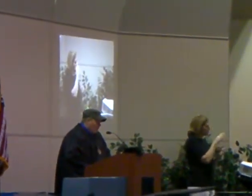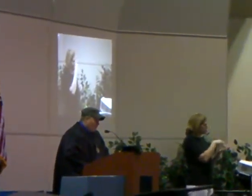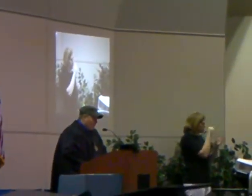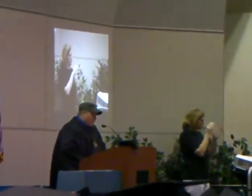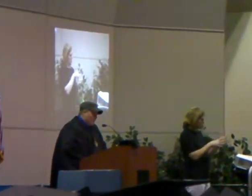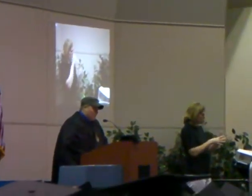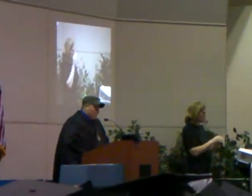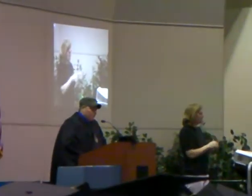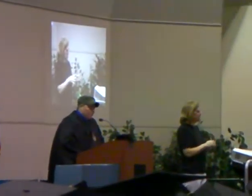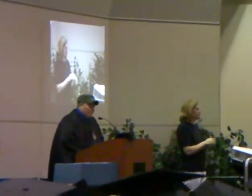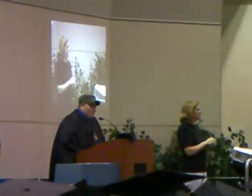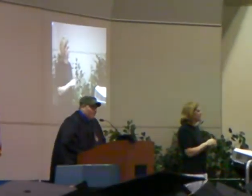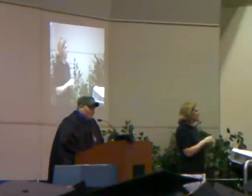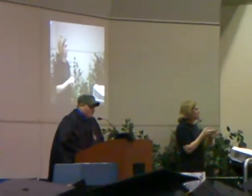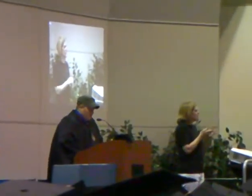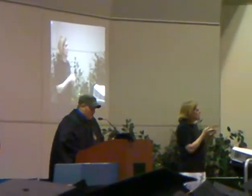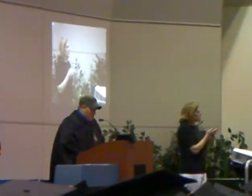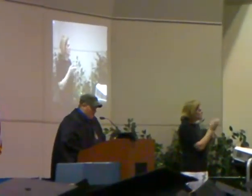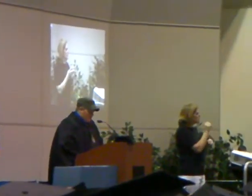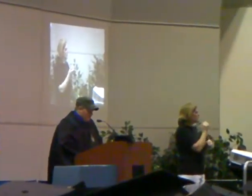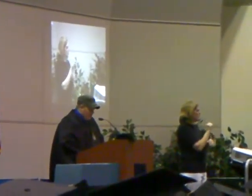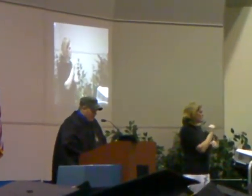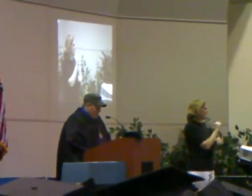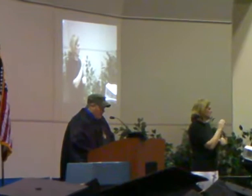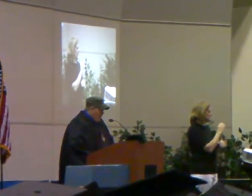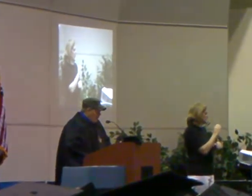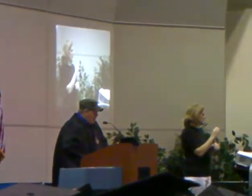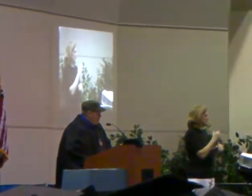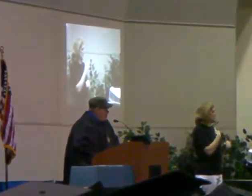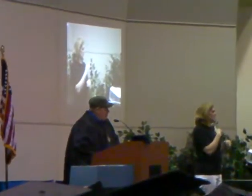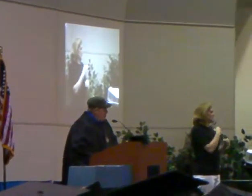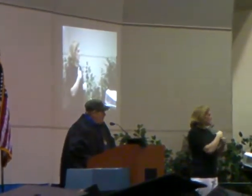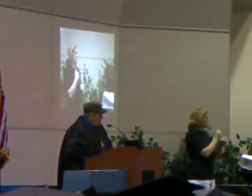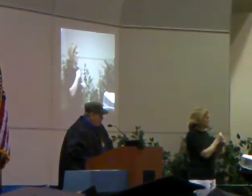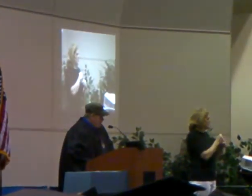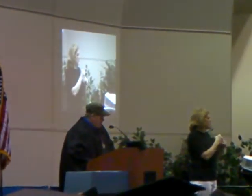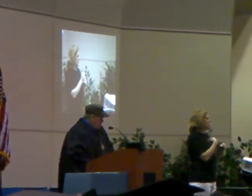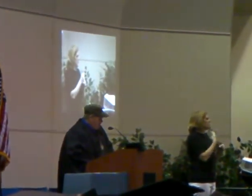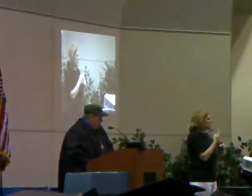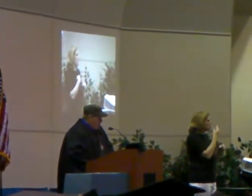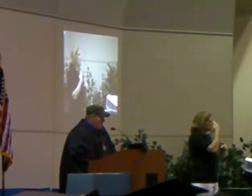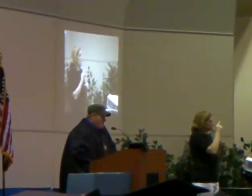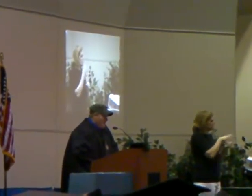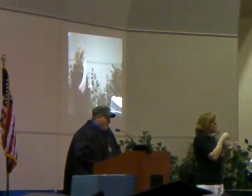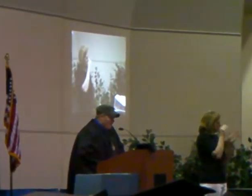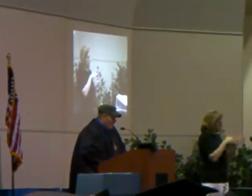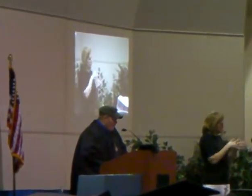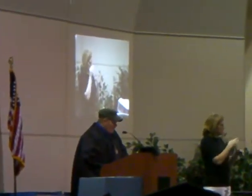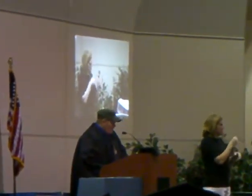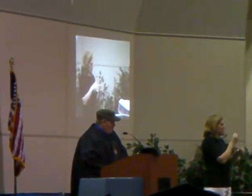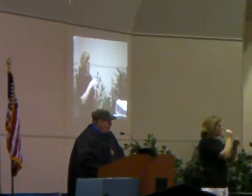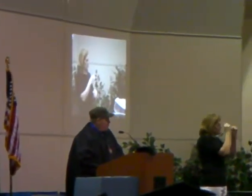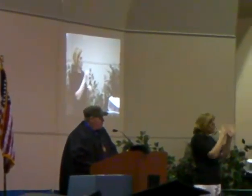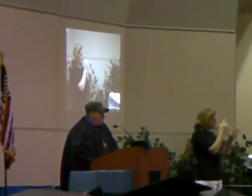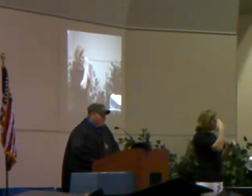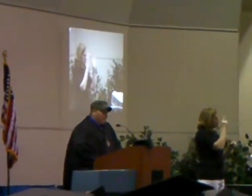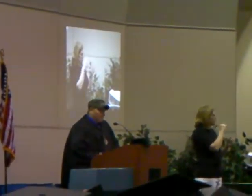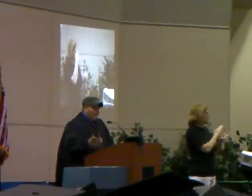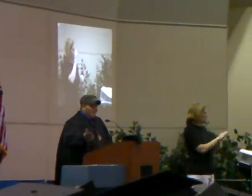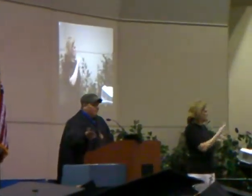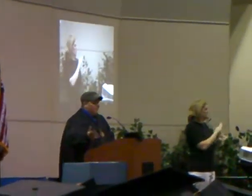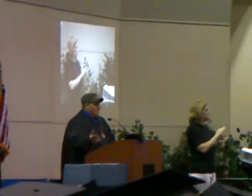have been part of creating a voice for the students. And a vision for our college. Inspiring. Well,